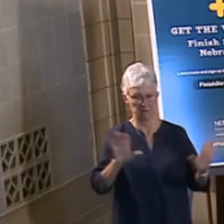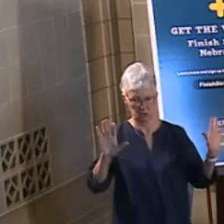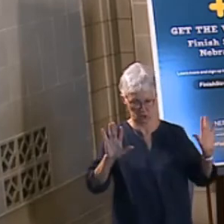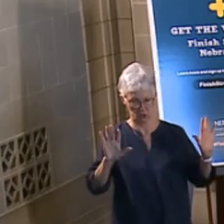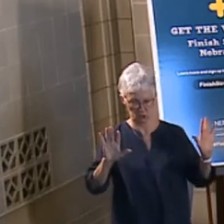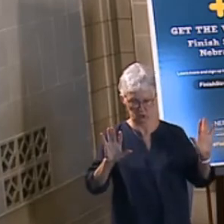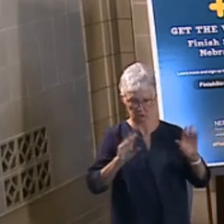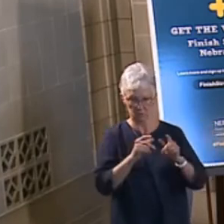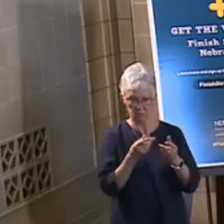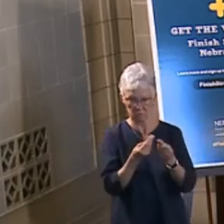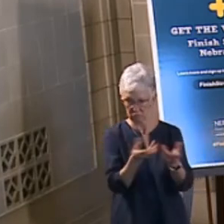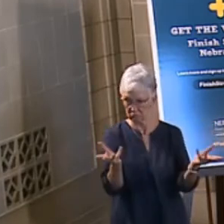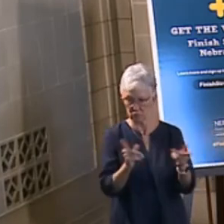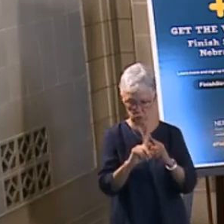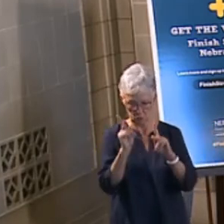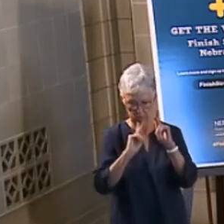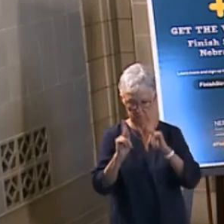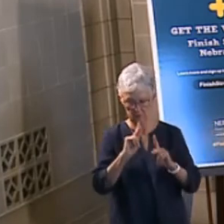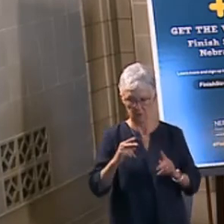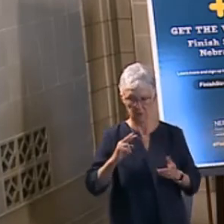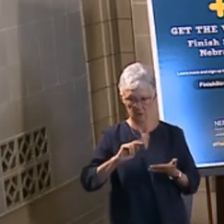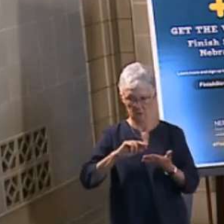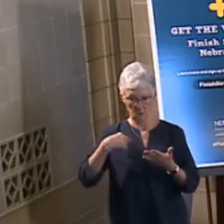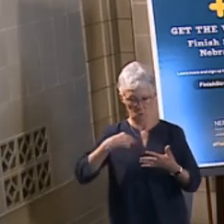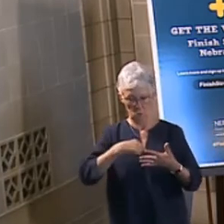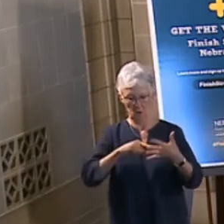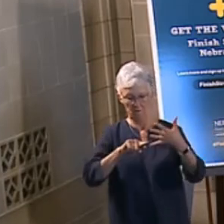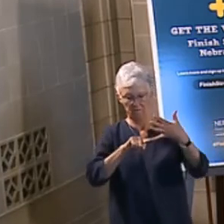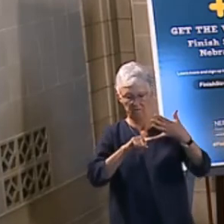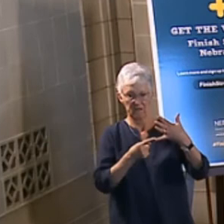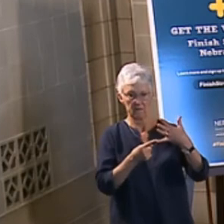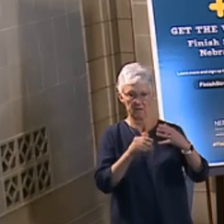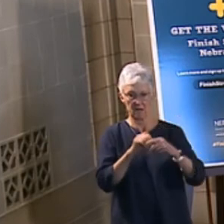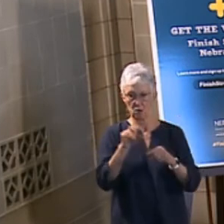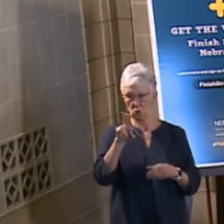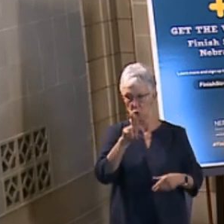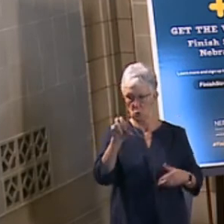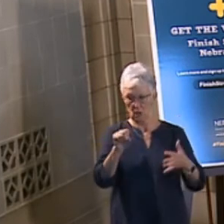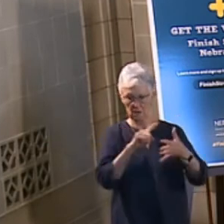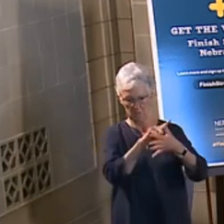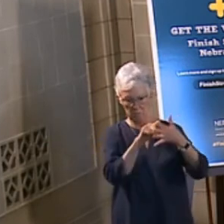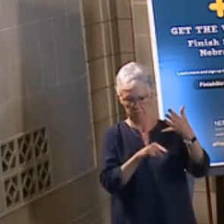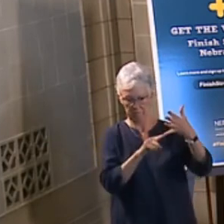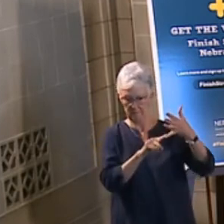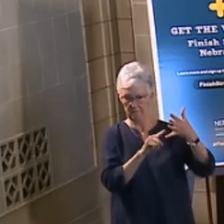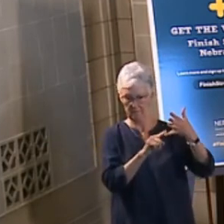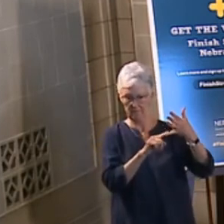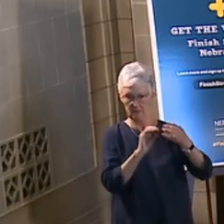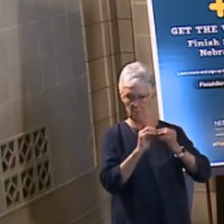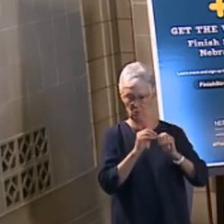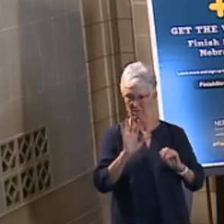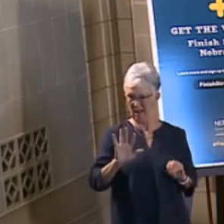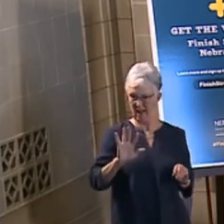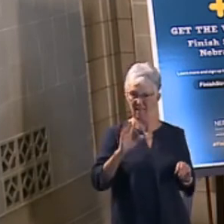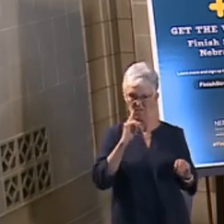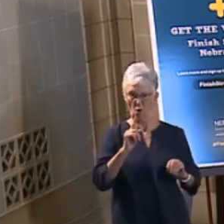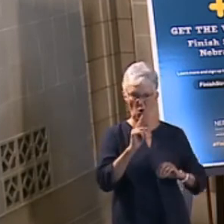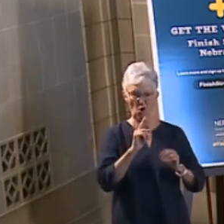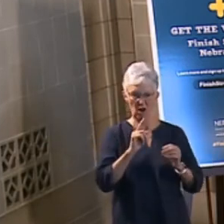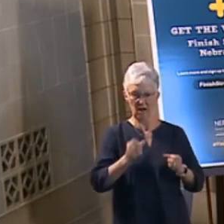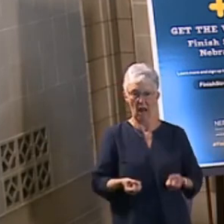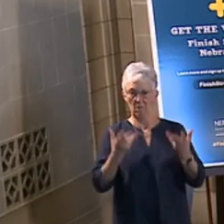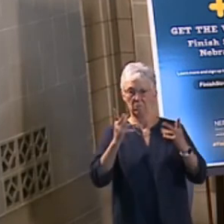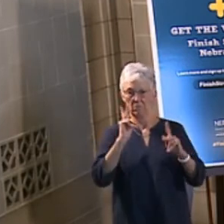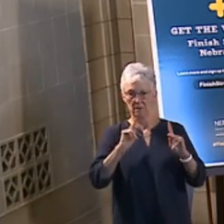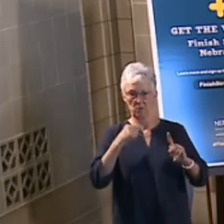overall fifth best in the nation with regard to vaccinating vulnerable Nebraskans. I think we're in the top